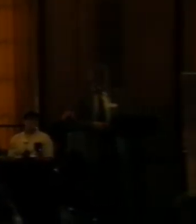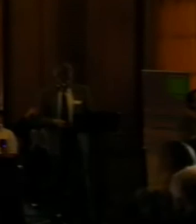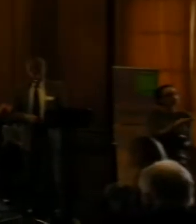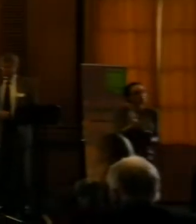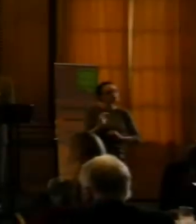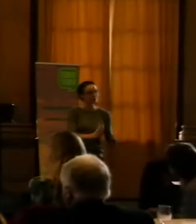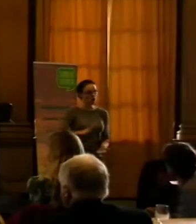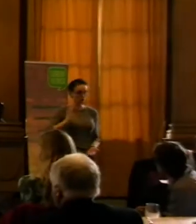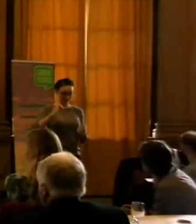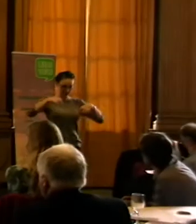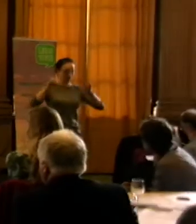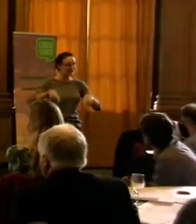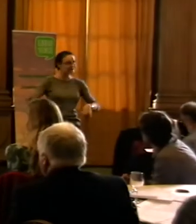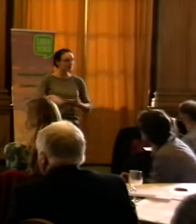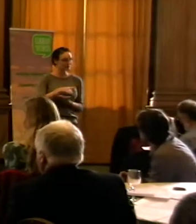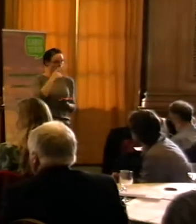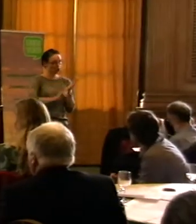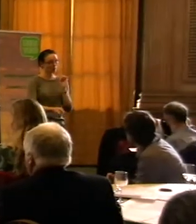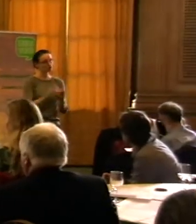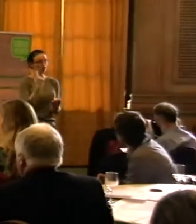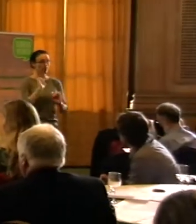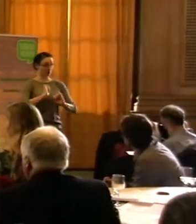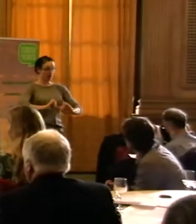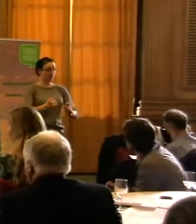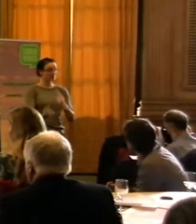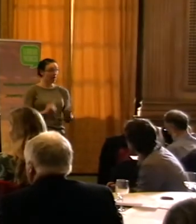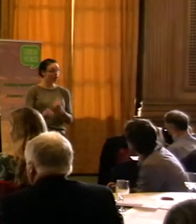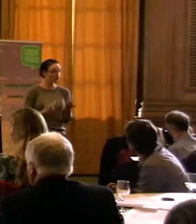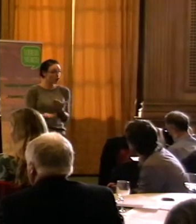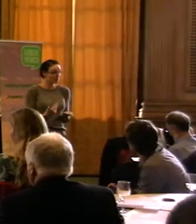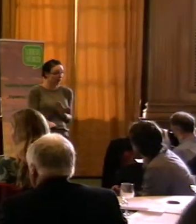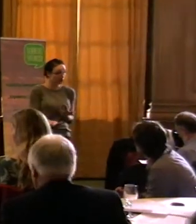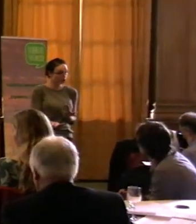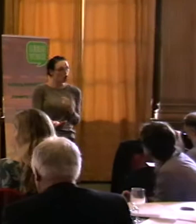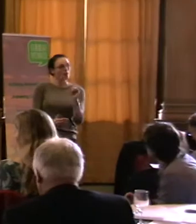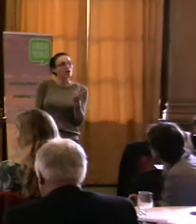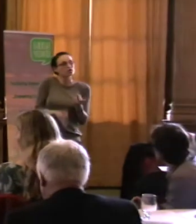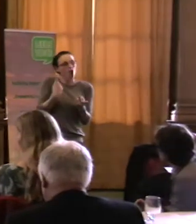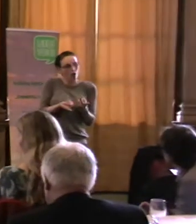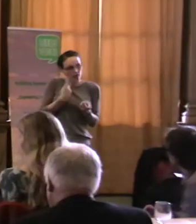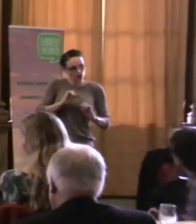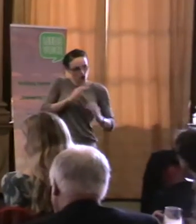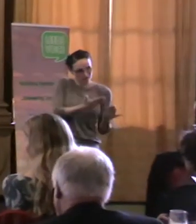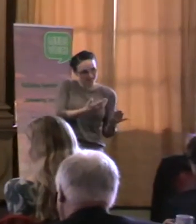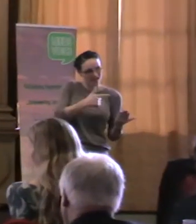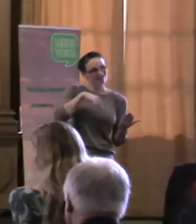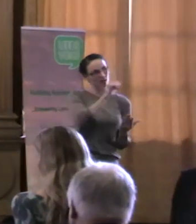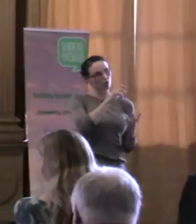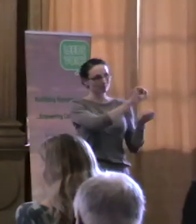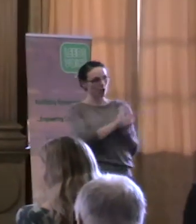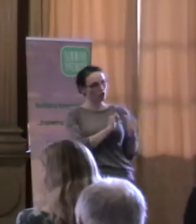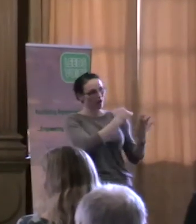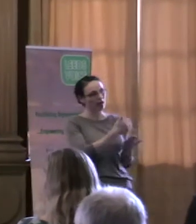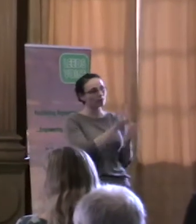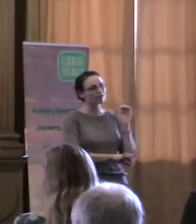Leeds, themselves. And some other services, they're going to use the NHS commissioning board, via the